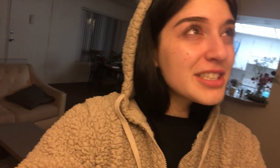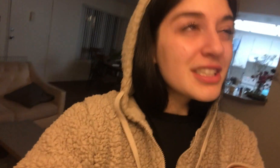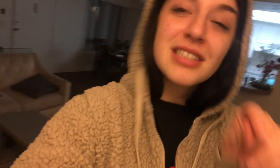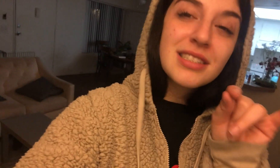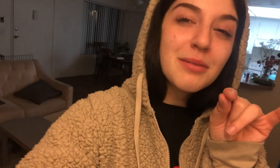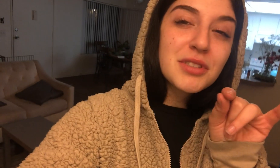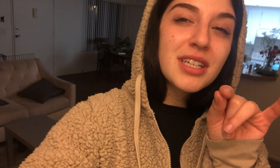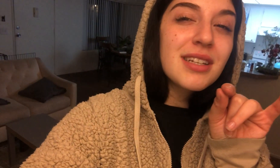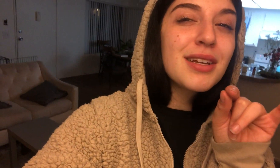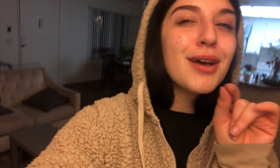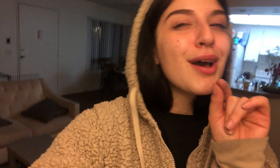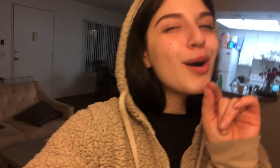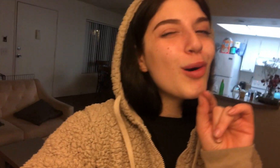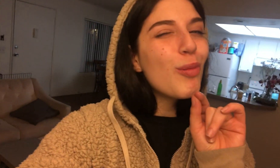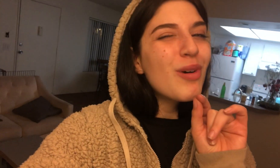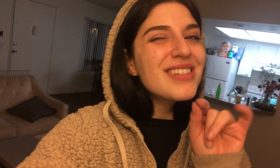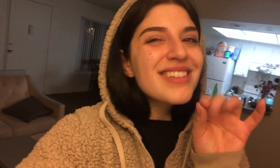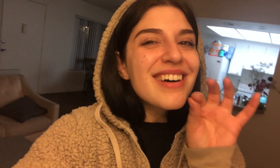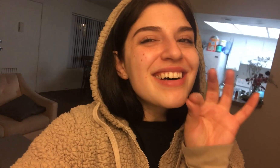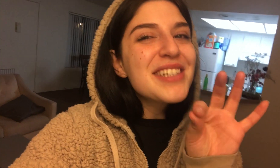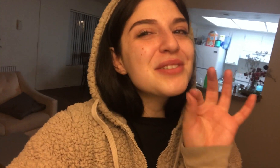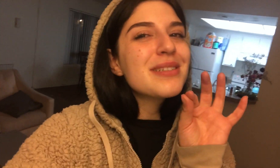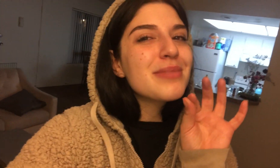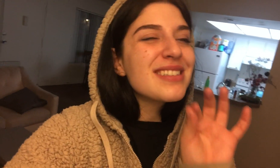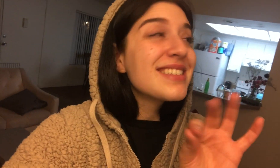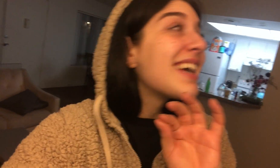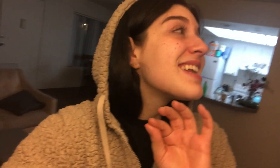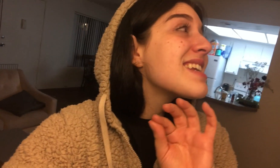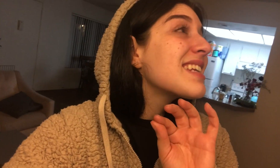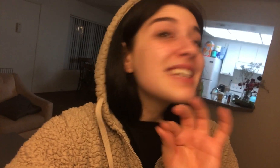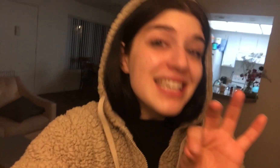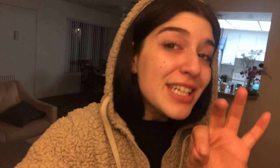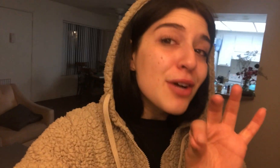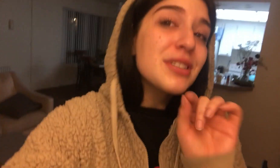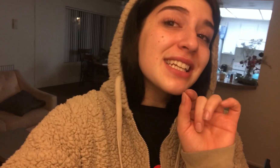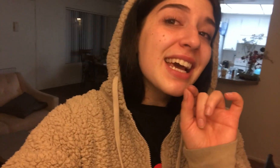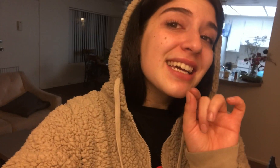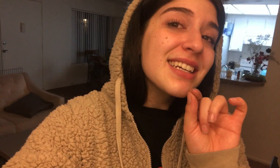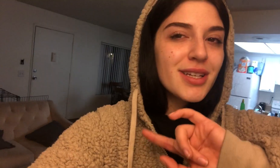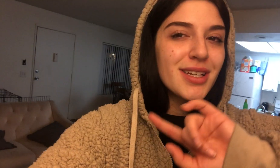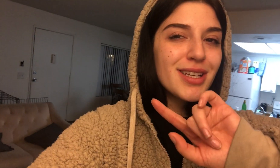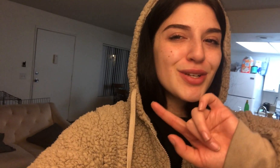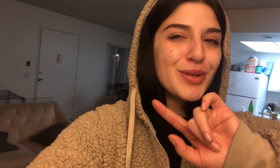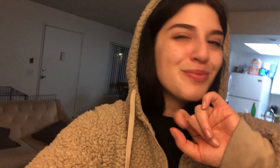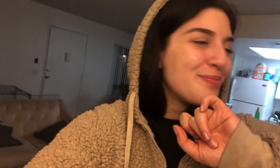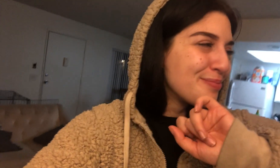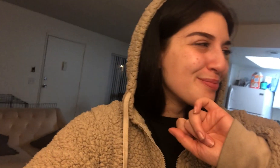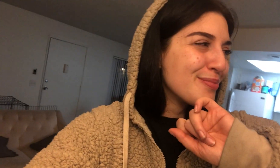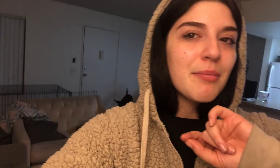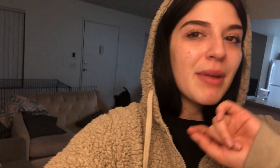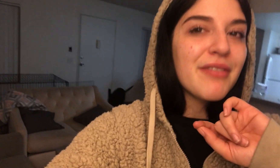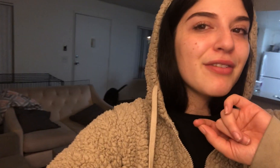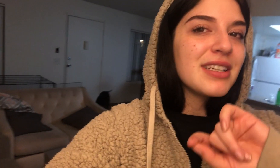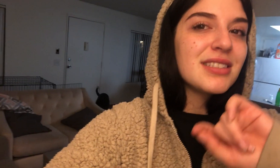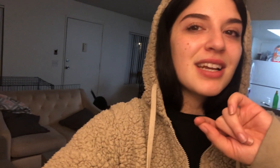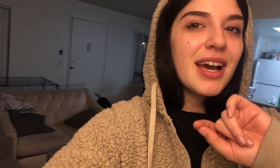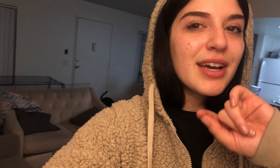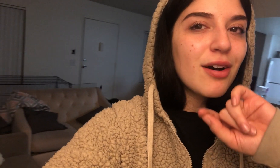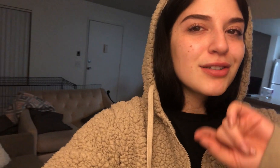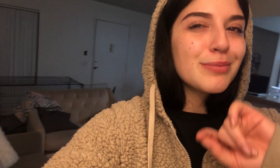consumption was a hundred percent keto tonight. My friends and I all